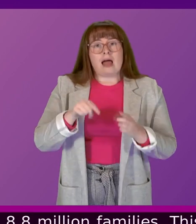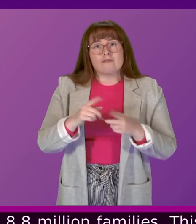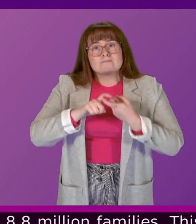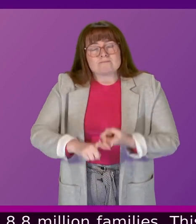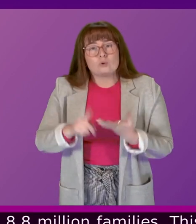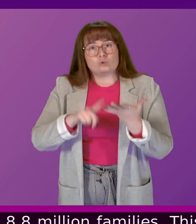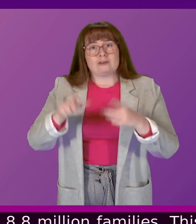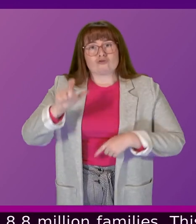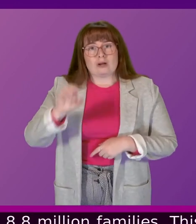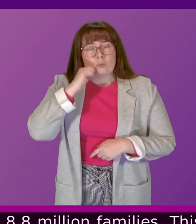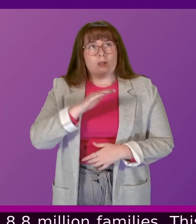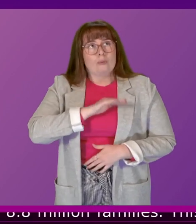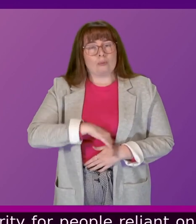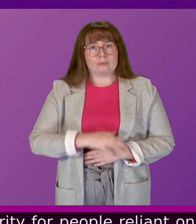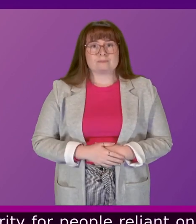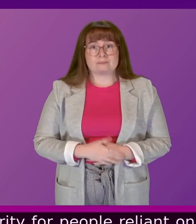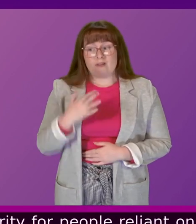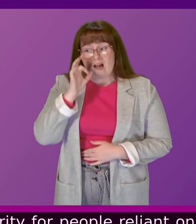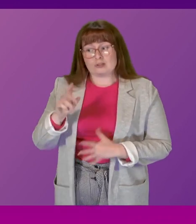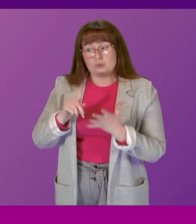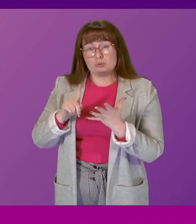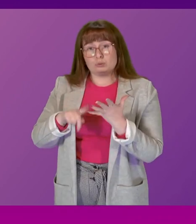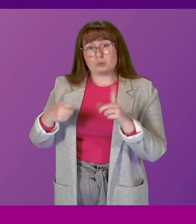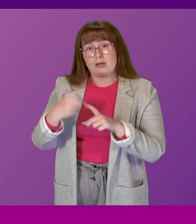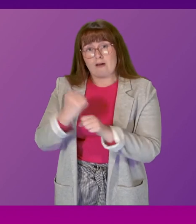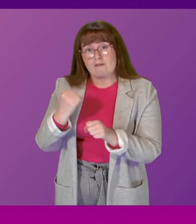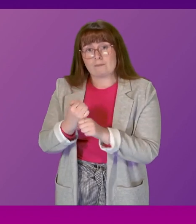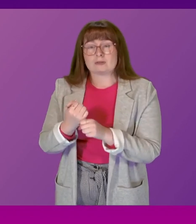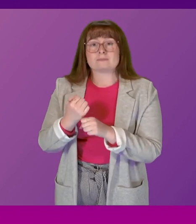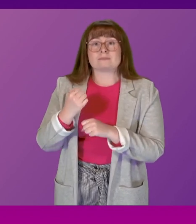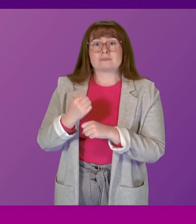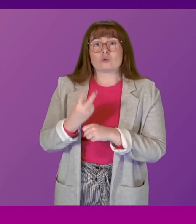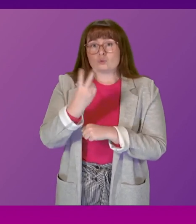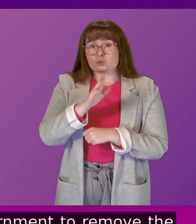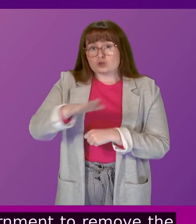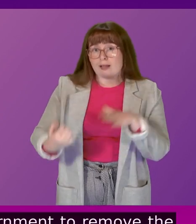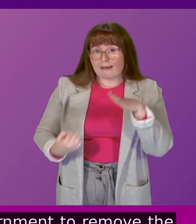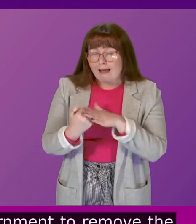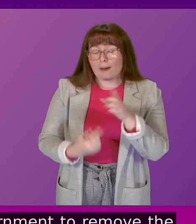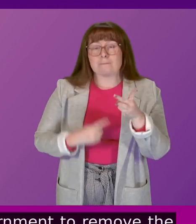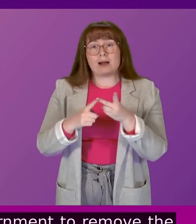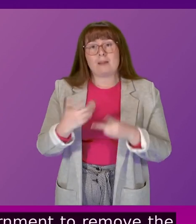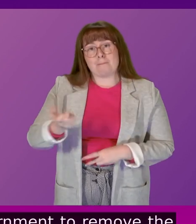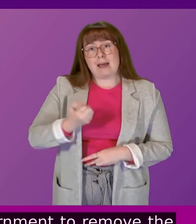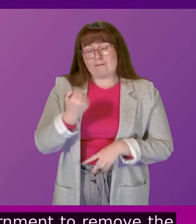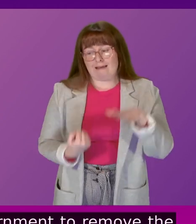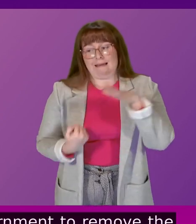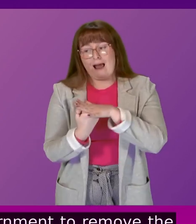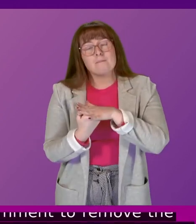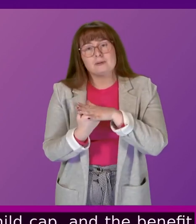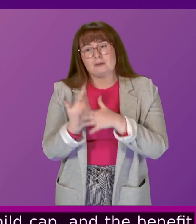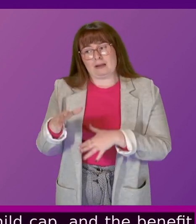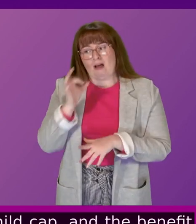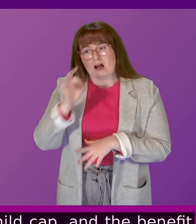I have again called upon the UK Government to remove the Hina's rape clause, the two-child cap and the benefit cap which disproportionately